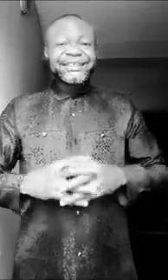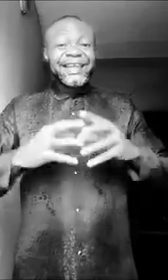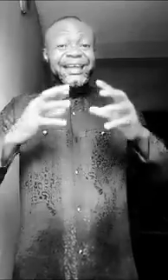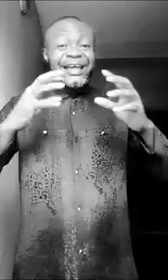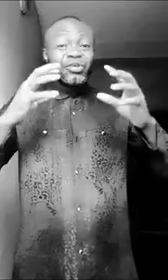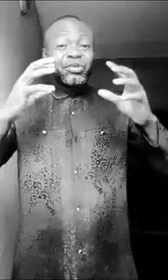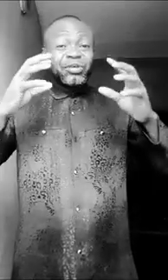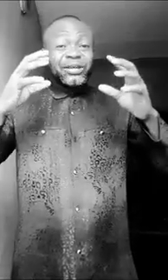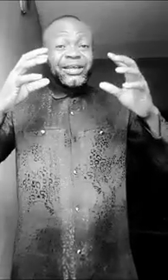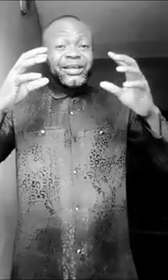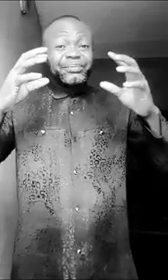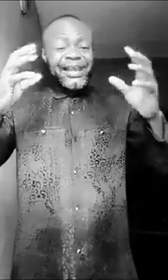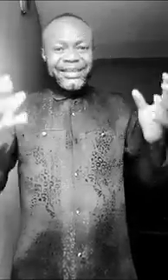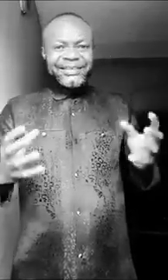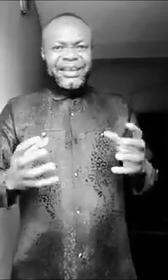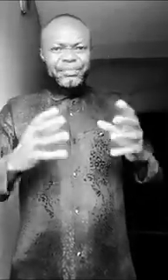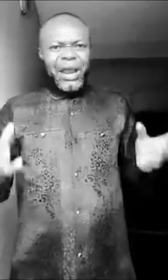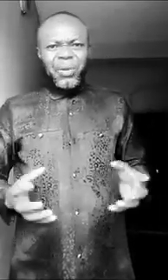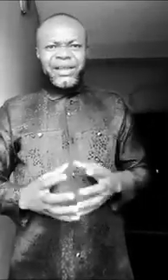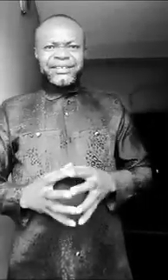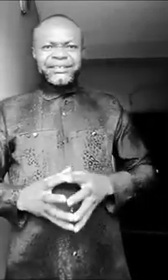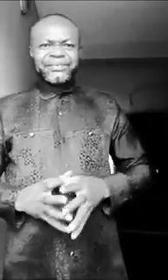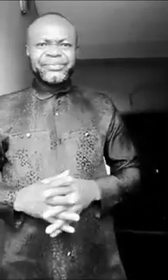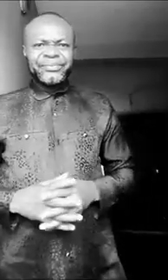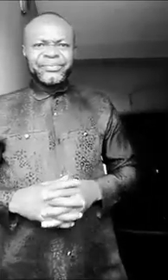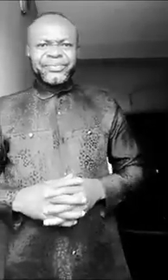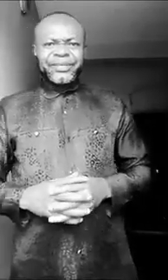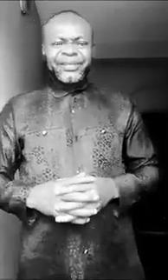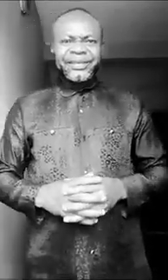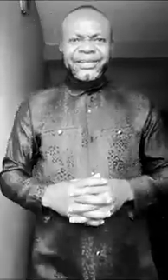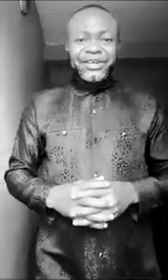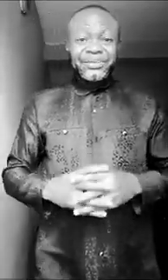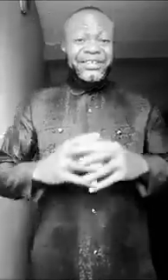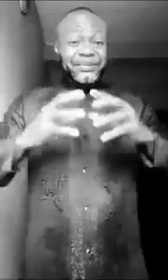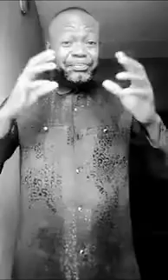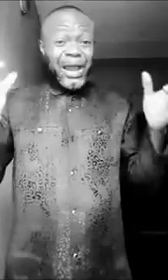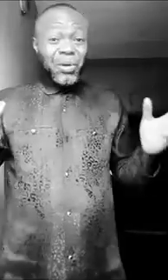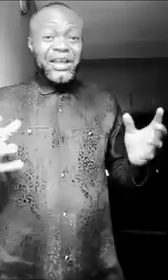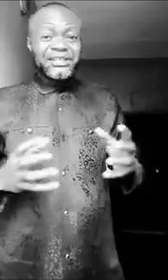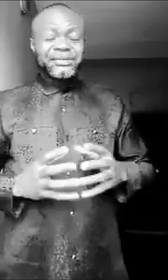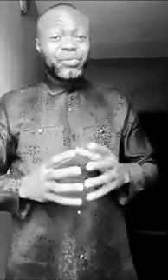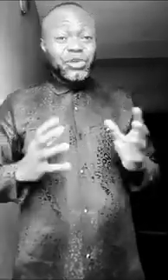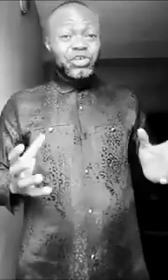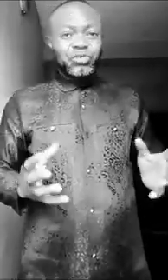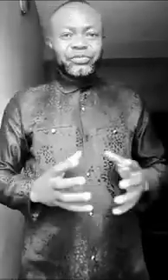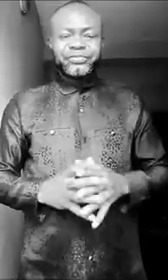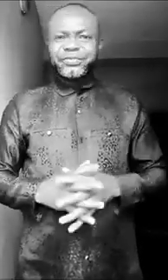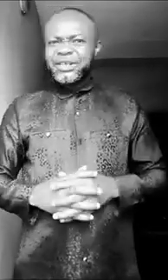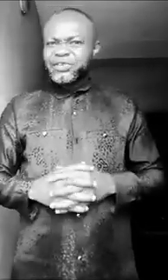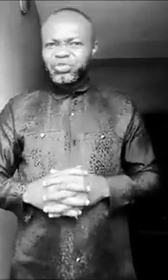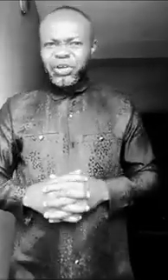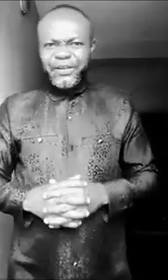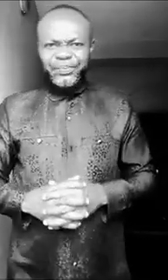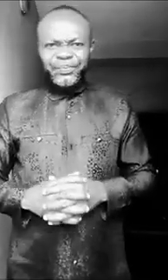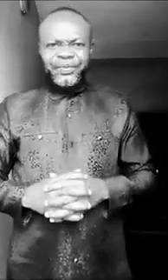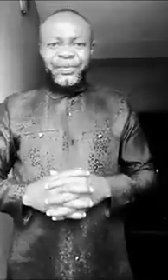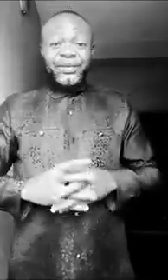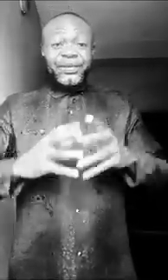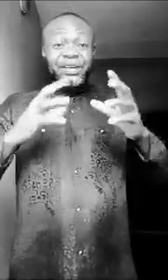as like a blanket, a powers. He representing powers, protection in a scripturian. He